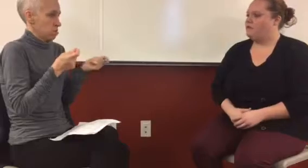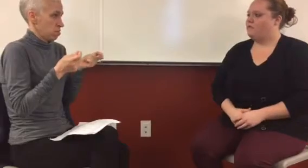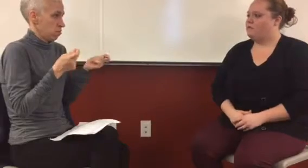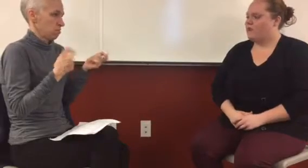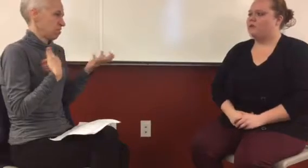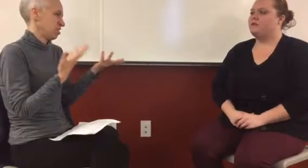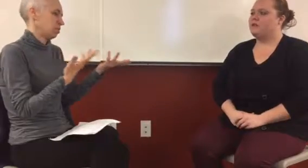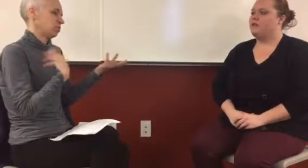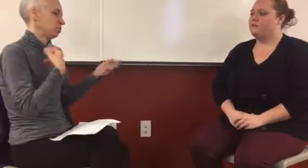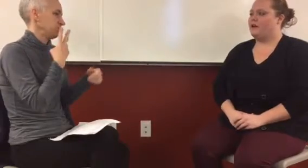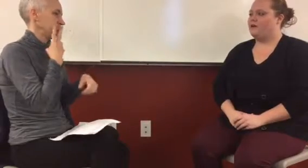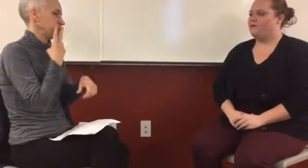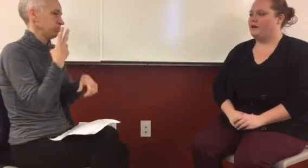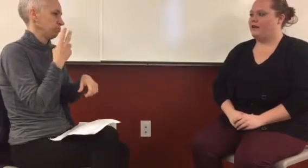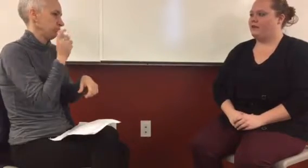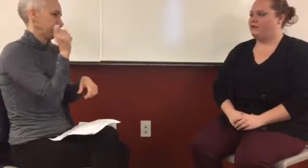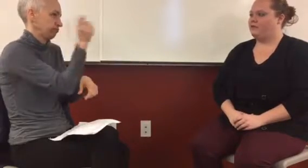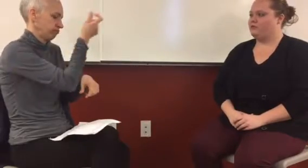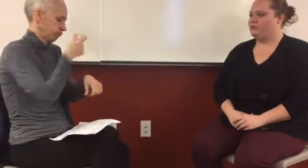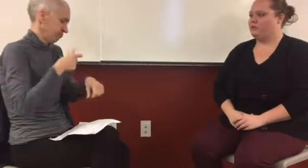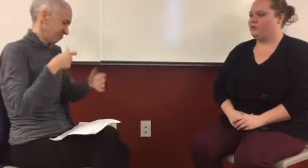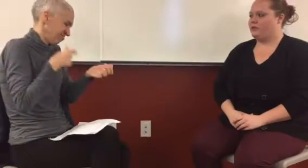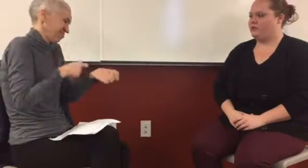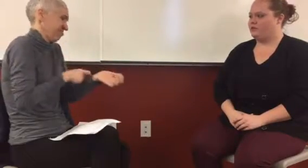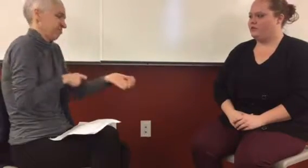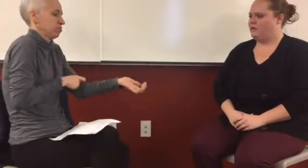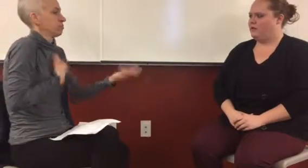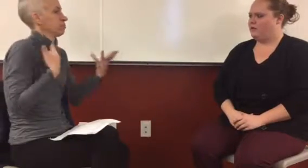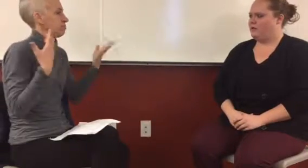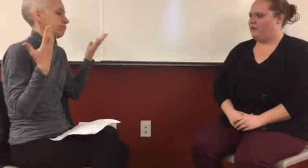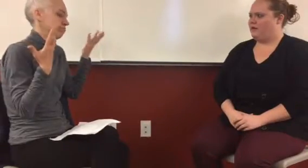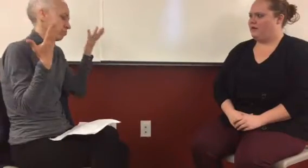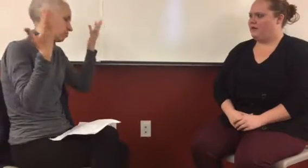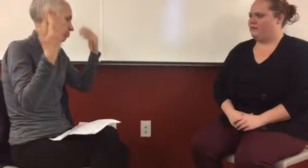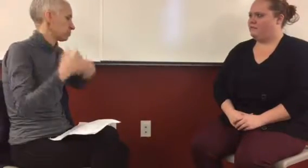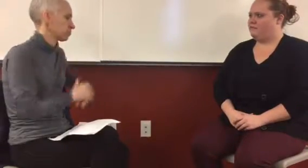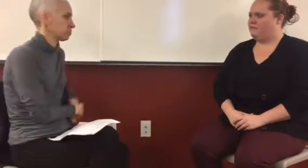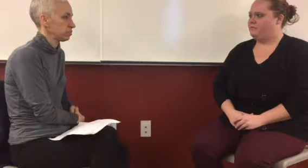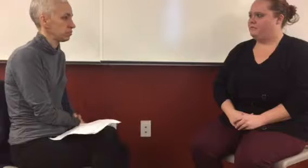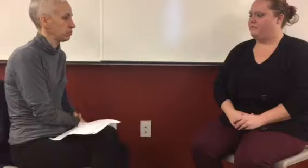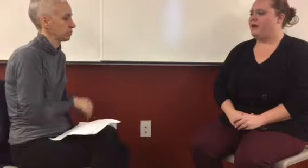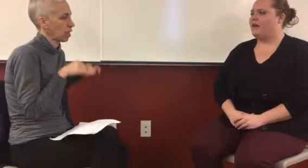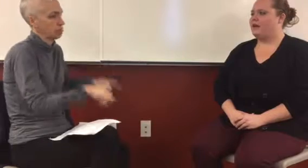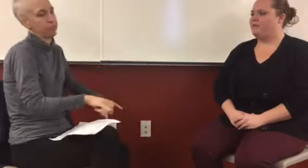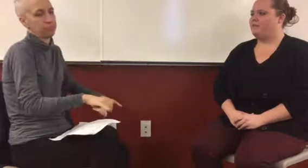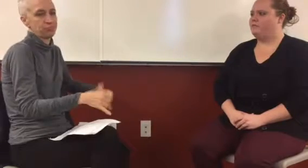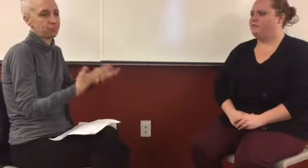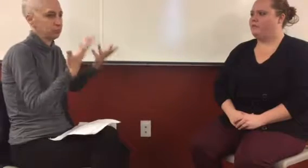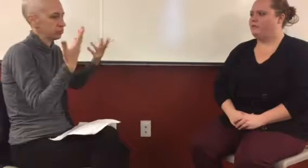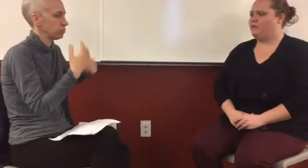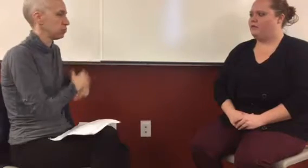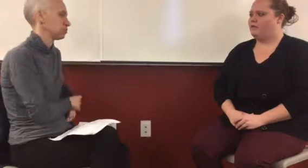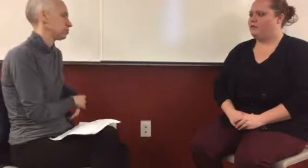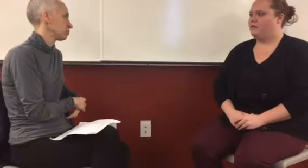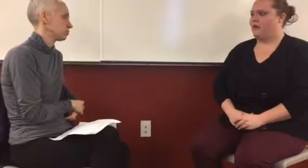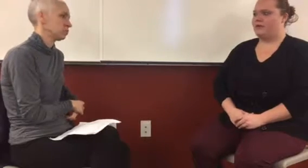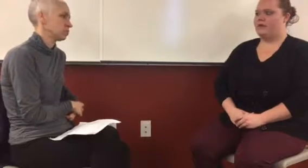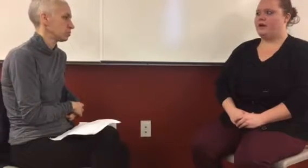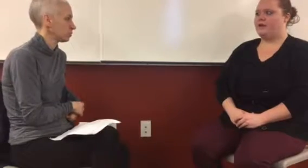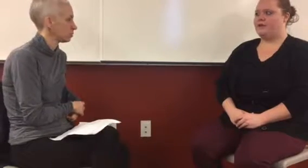Yeah, wanted to calm down and control the situation. Um, and I had been cutting